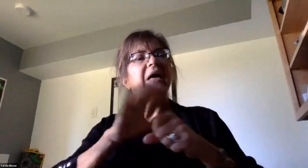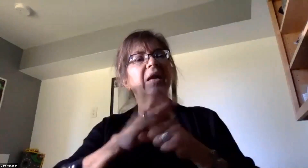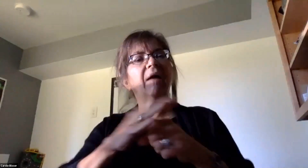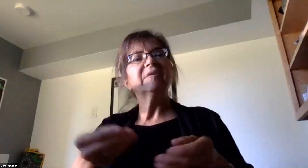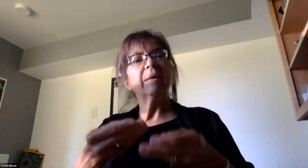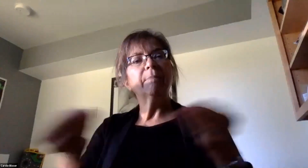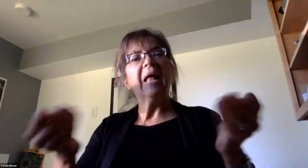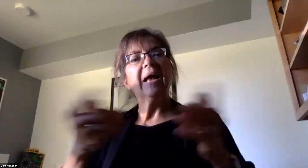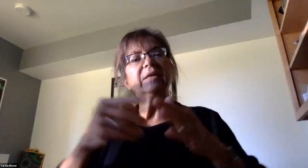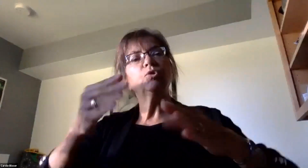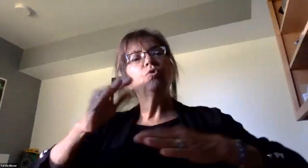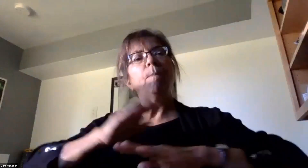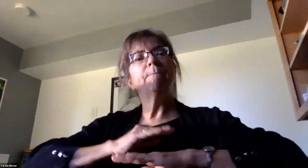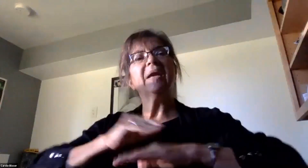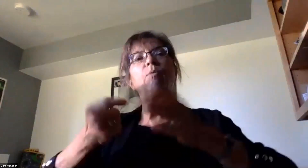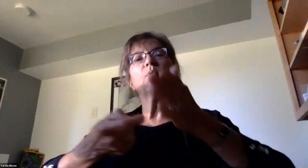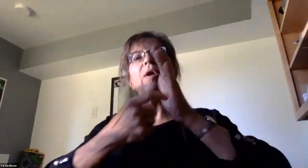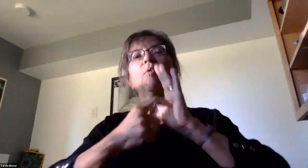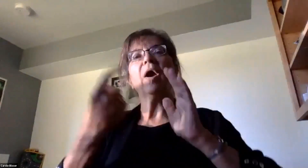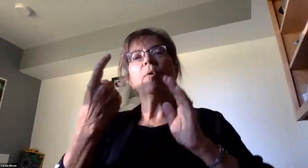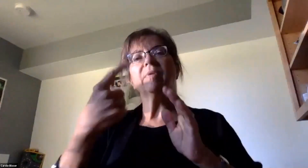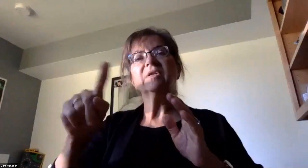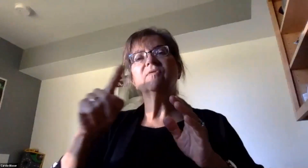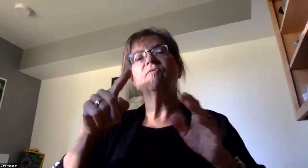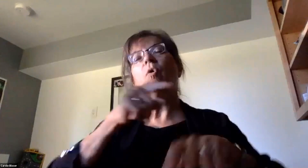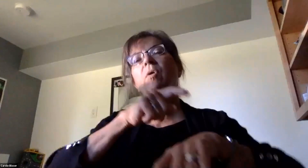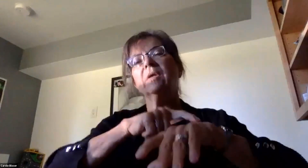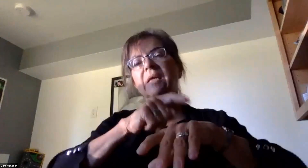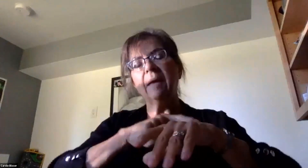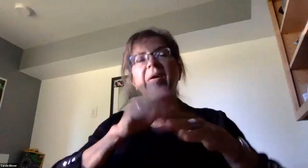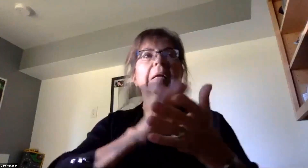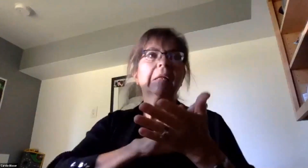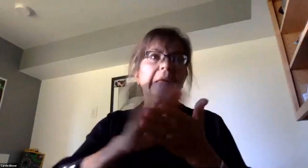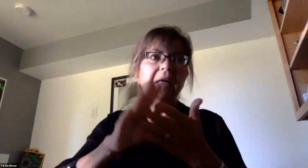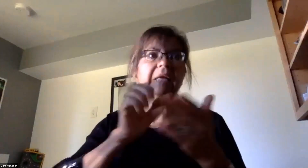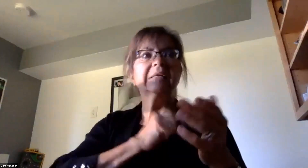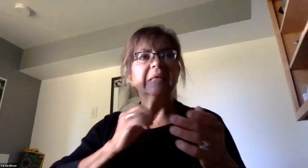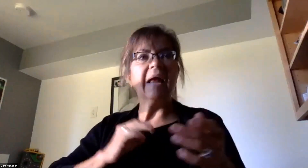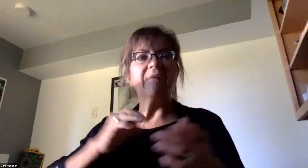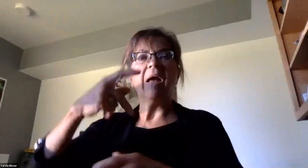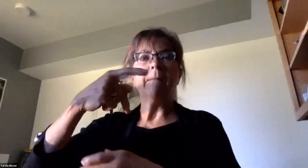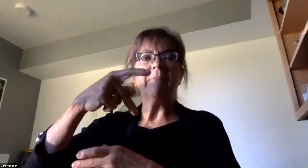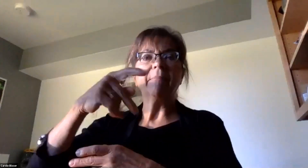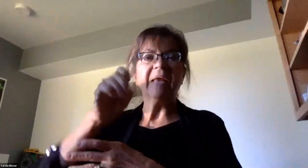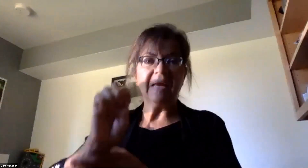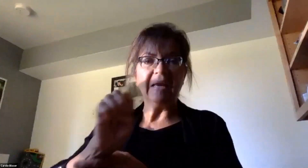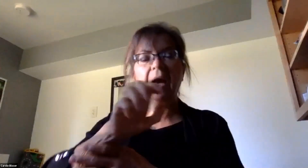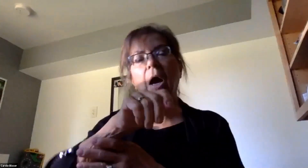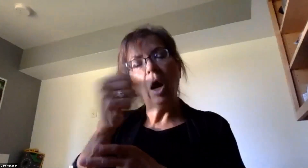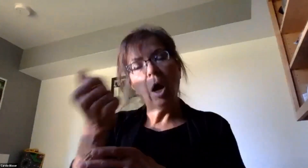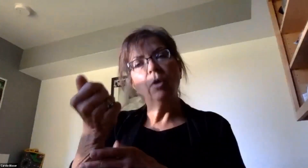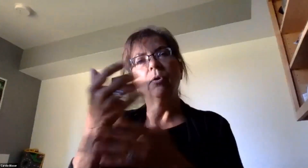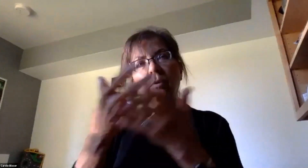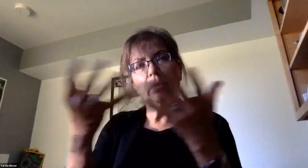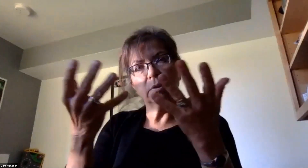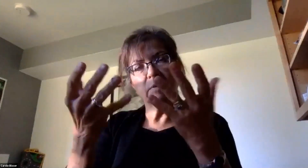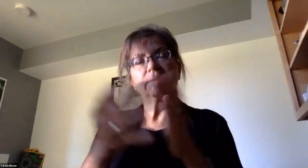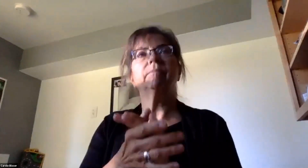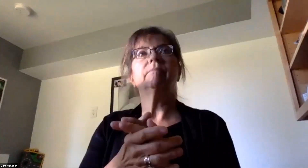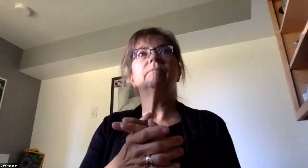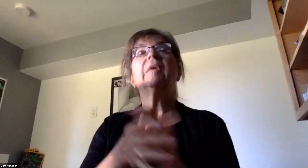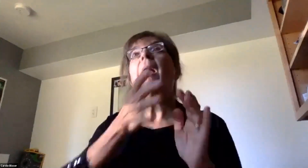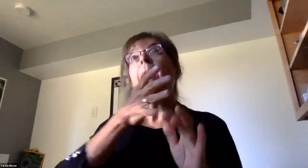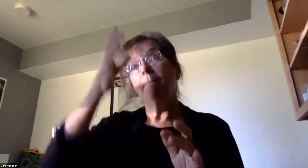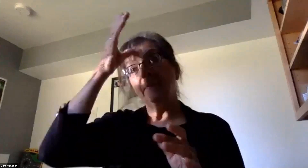meet requirements for a period of time cleaning supplies, staff PPE, and other disinfected materials? Our parent survey